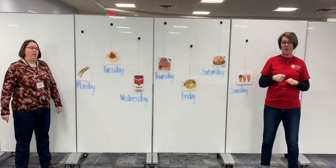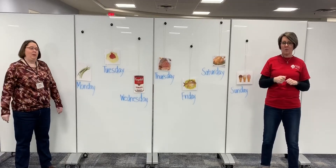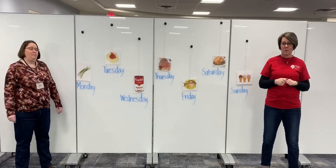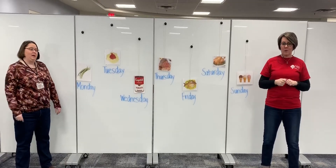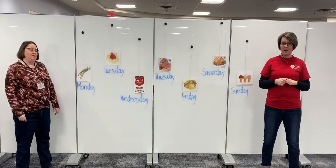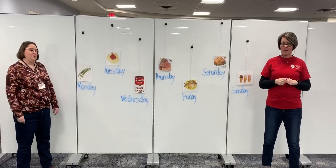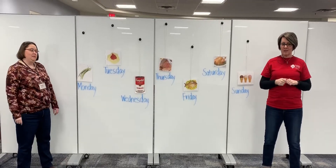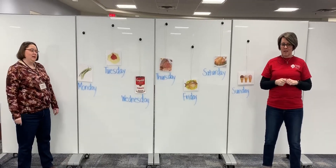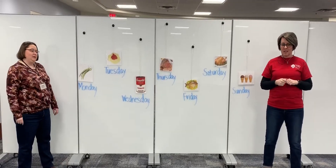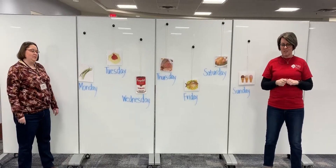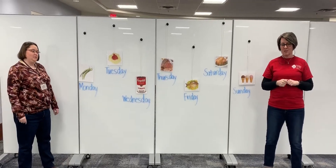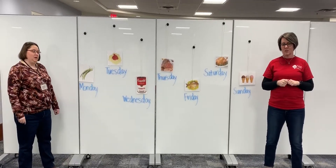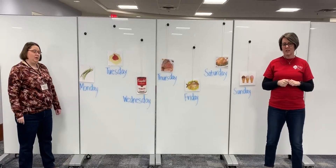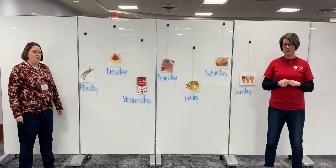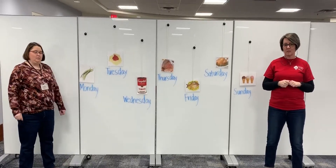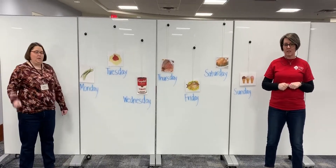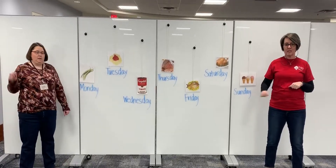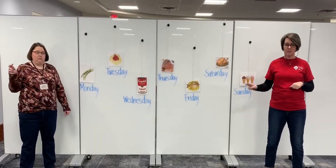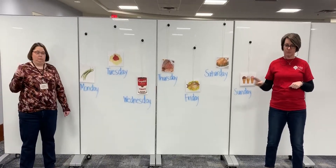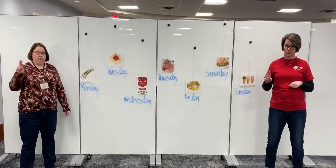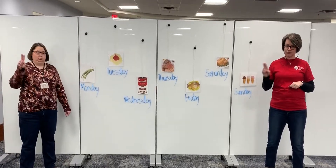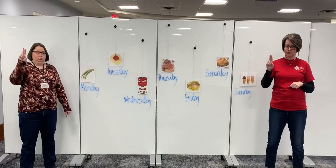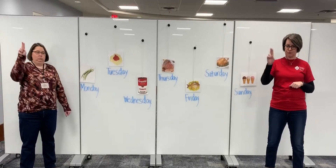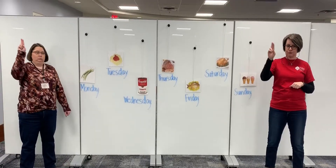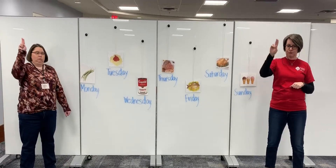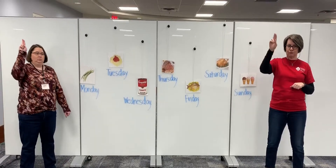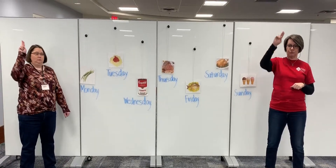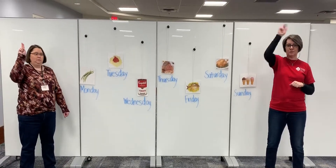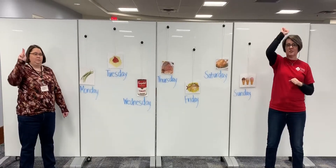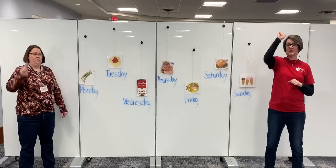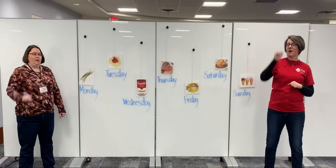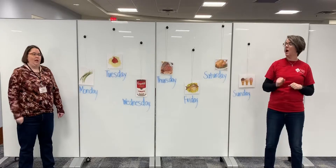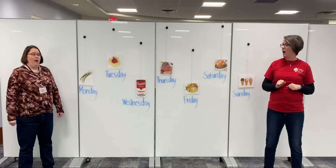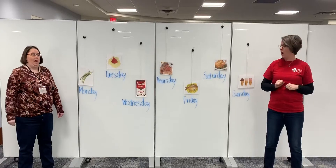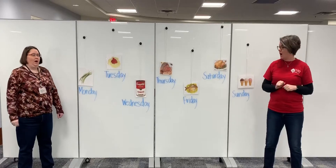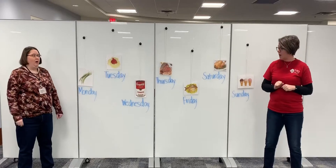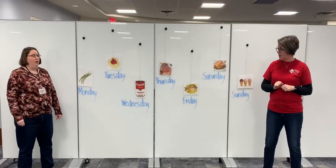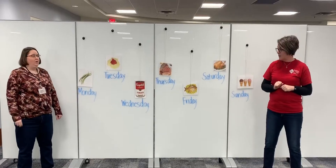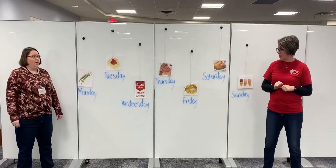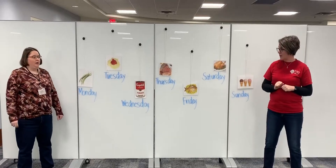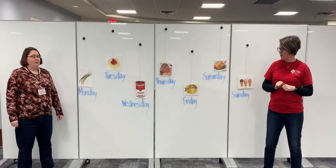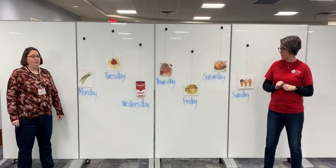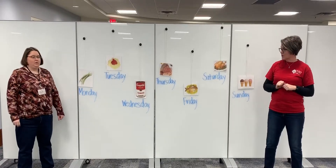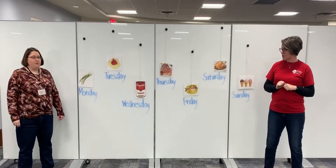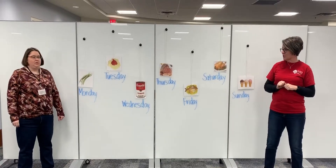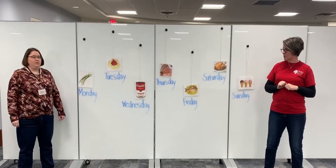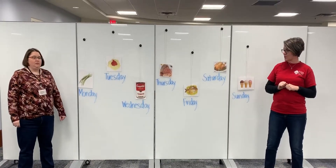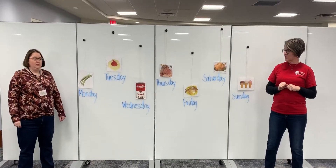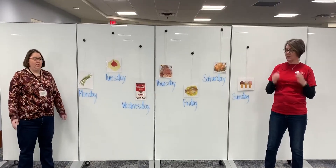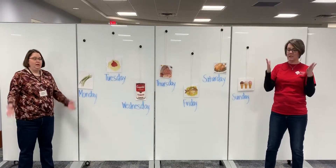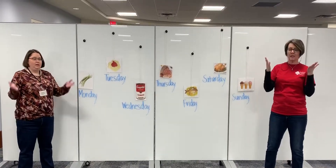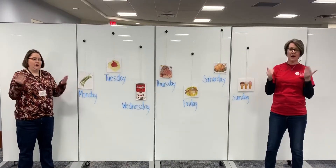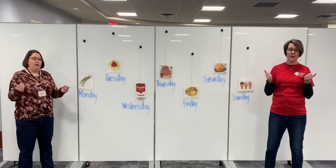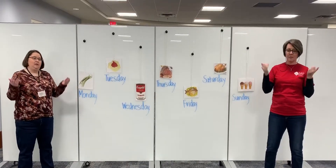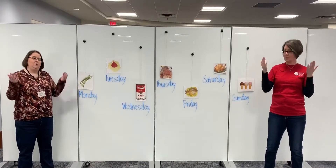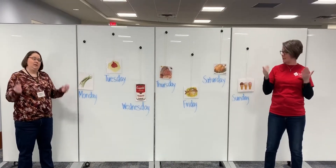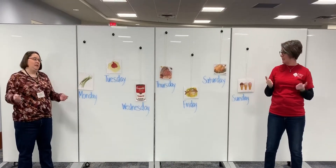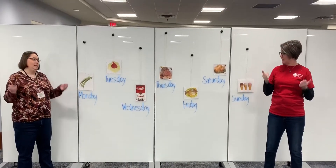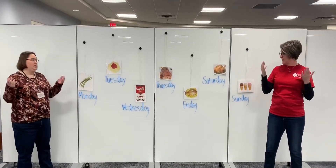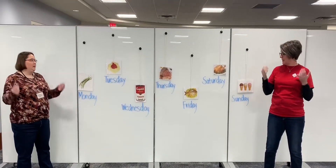Monday string beans. All you hungry children come and eat it